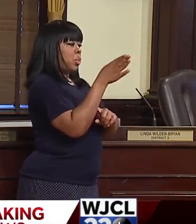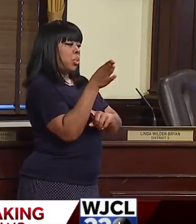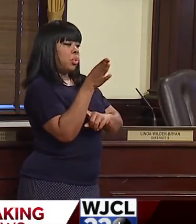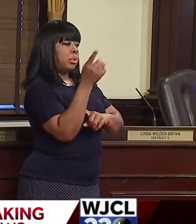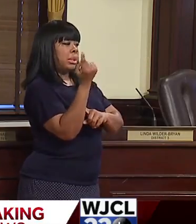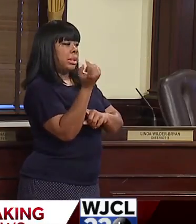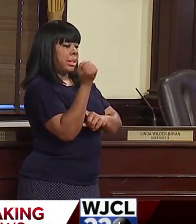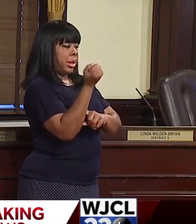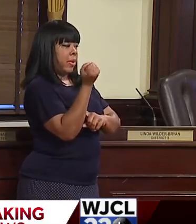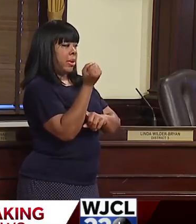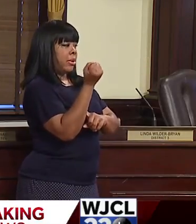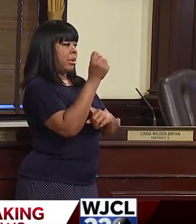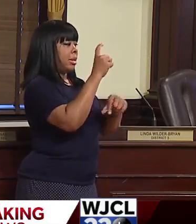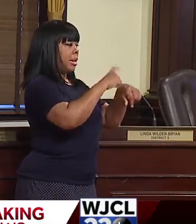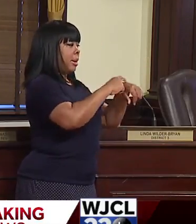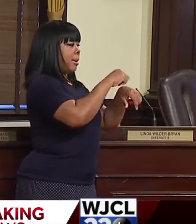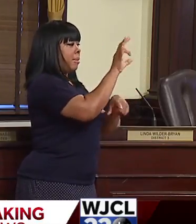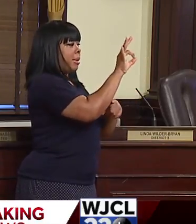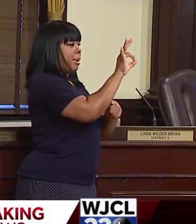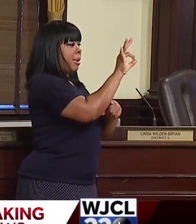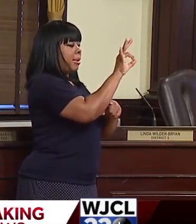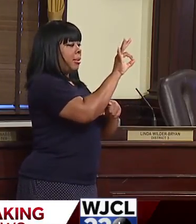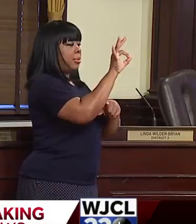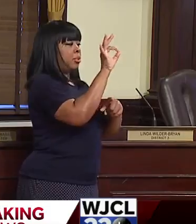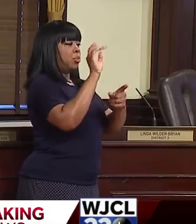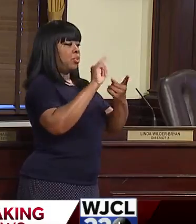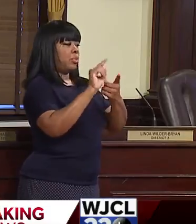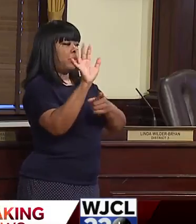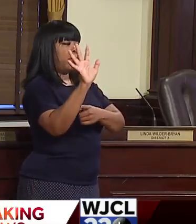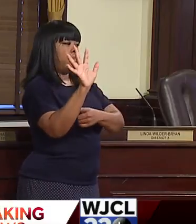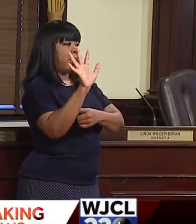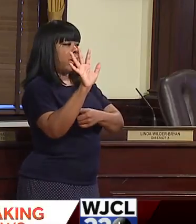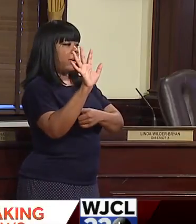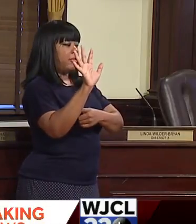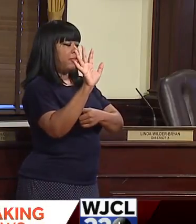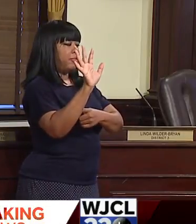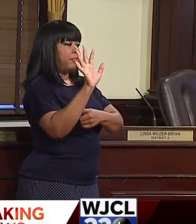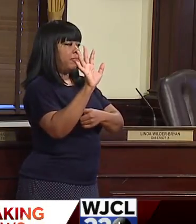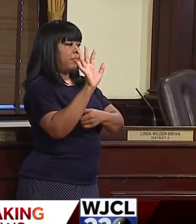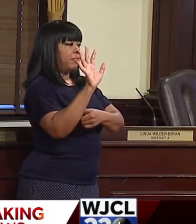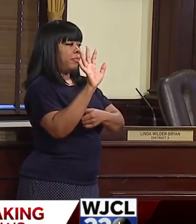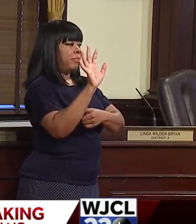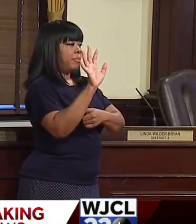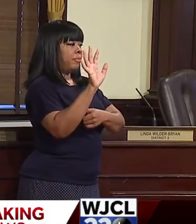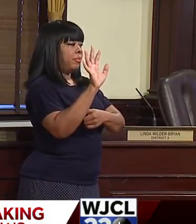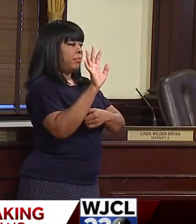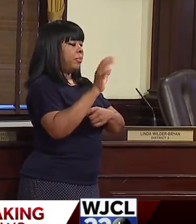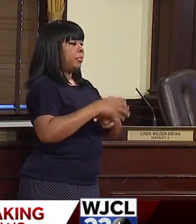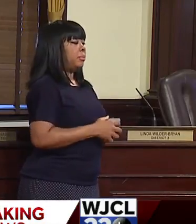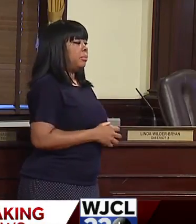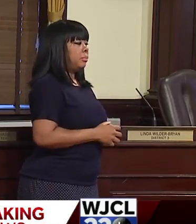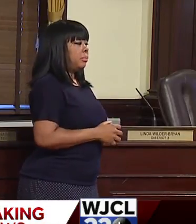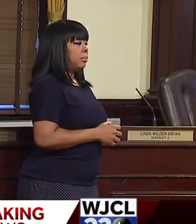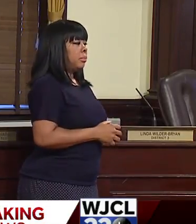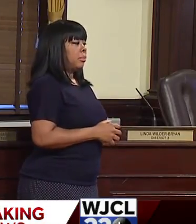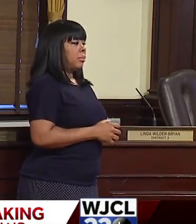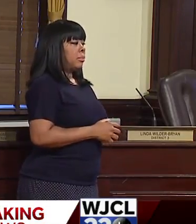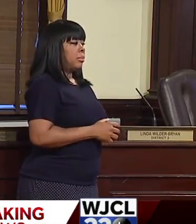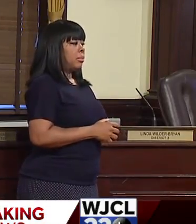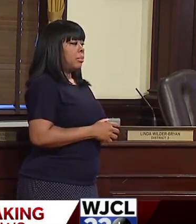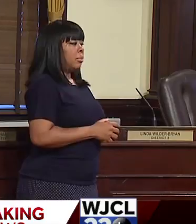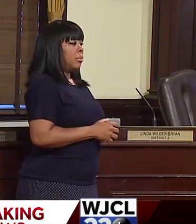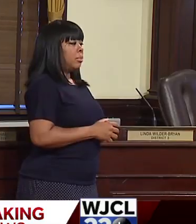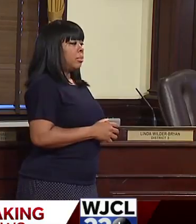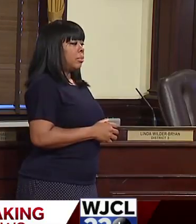Saturday from 9 a.m. to 5 o'clock p.m. We're encouraging people